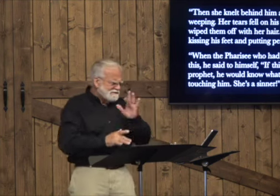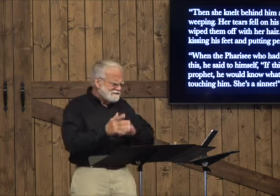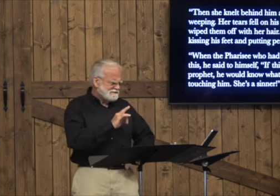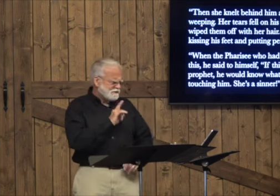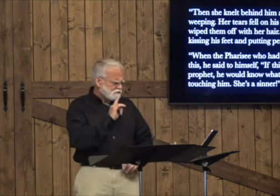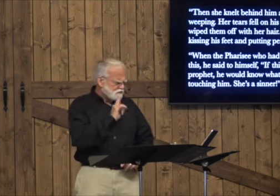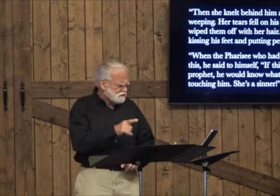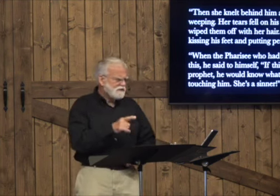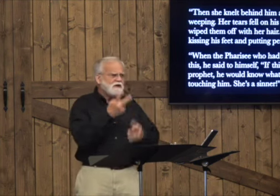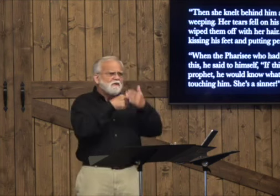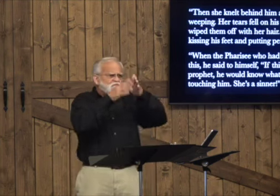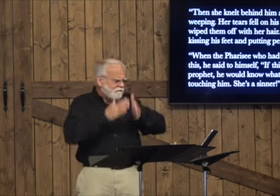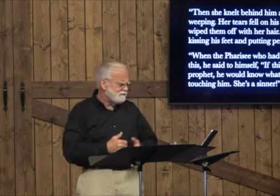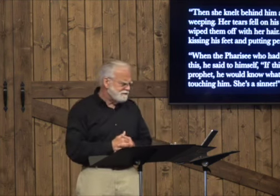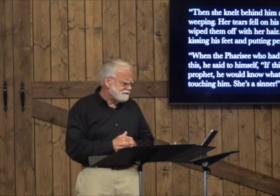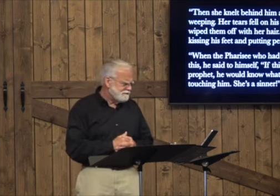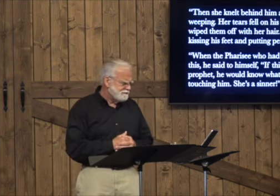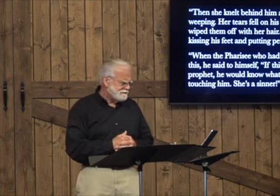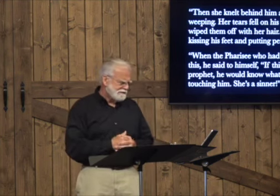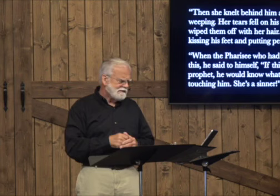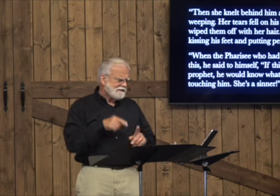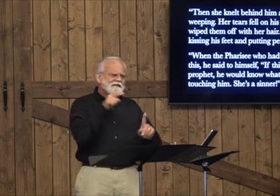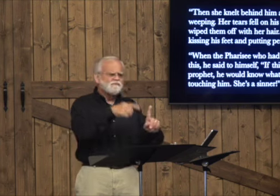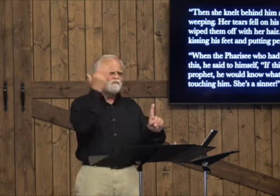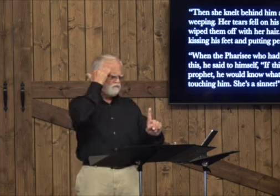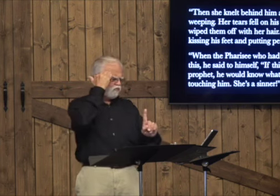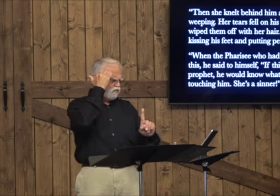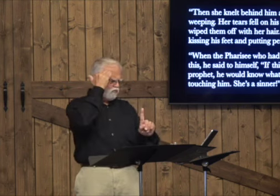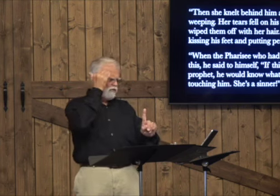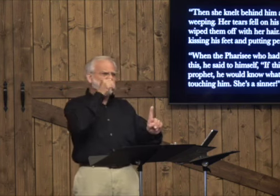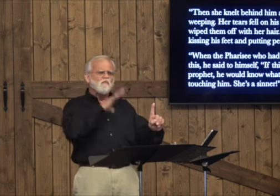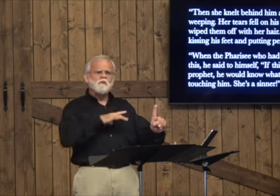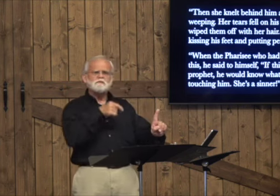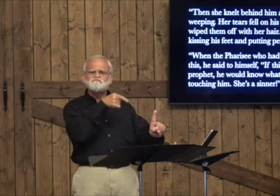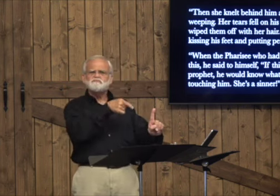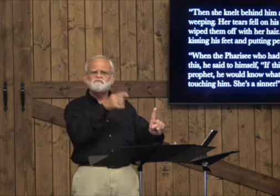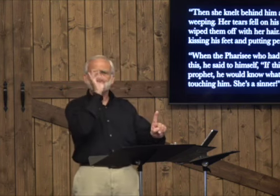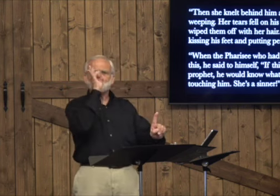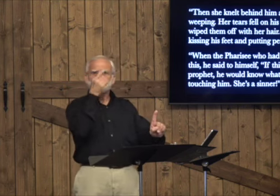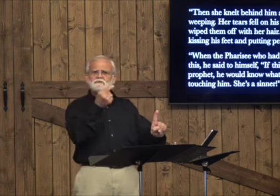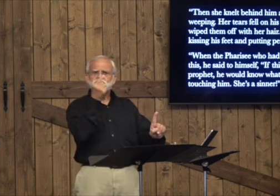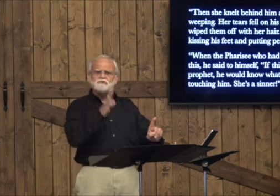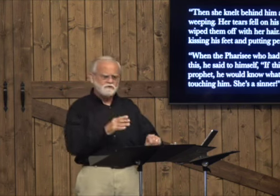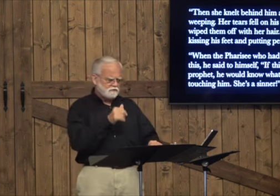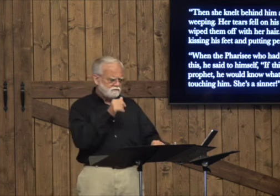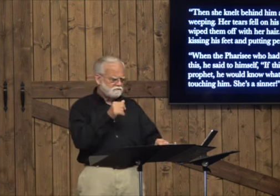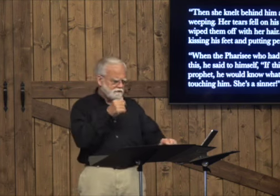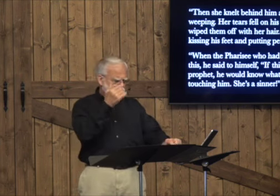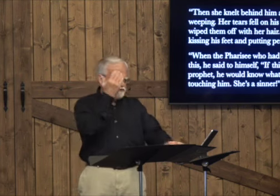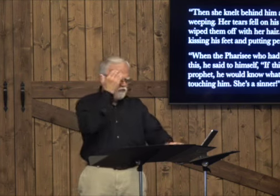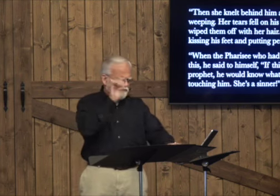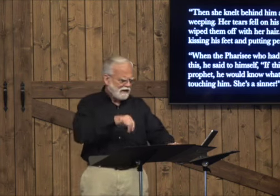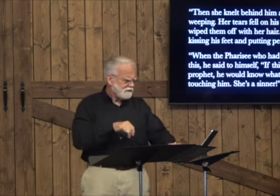If this man were a prophet, he would know what kind of woman is touching him.